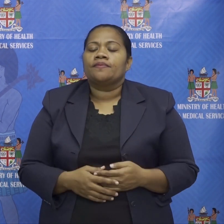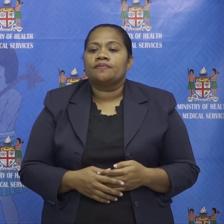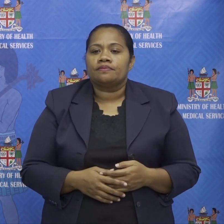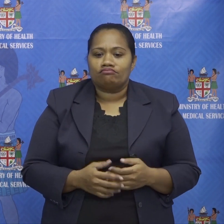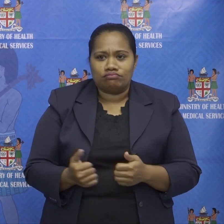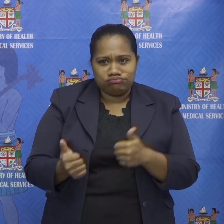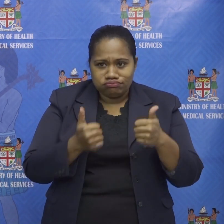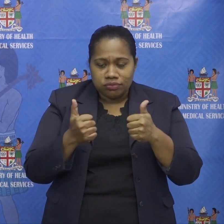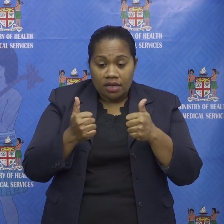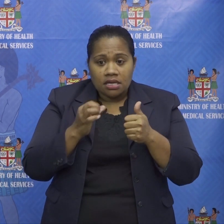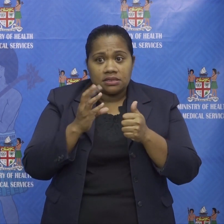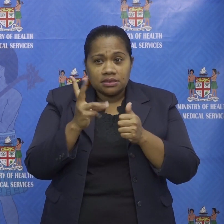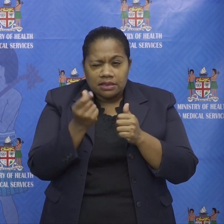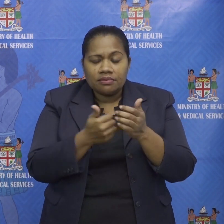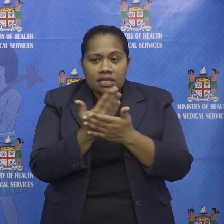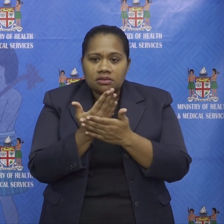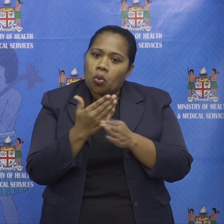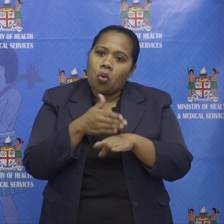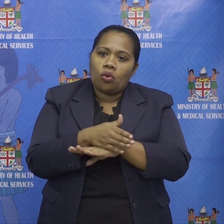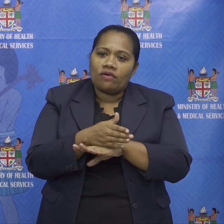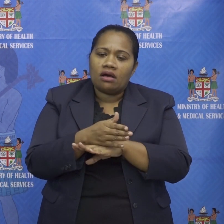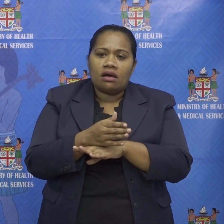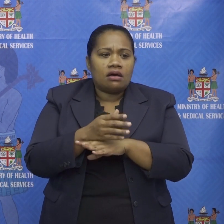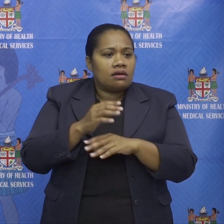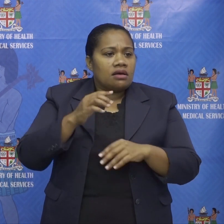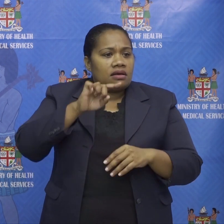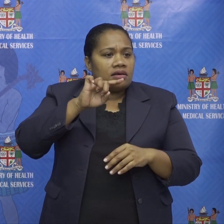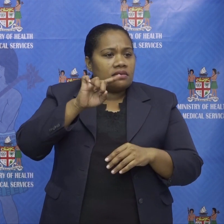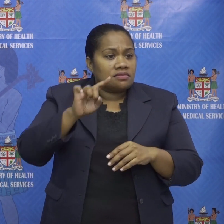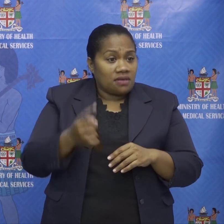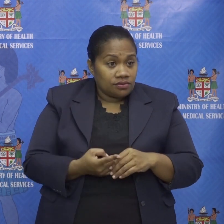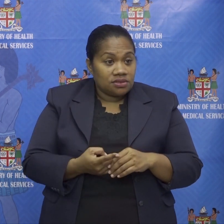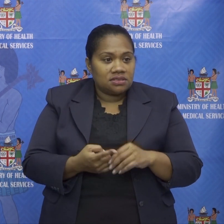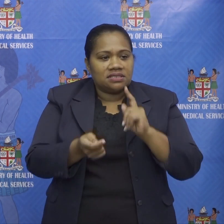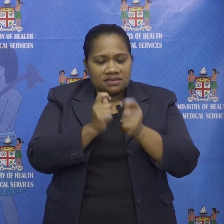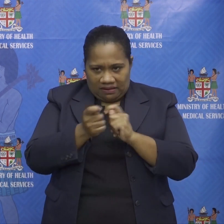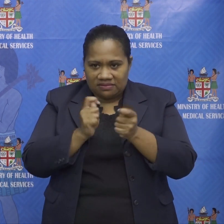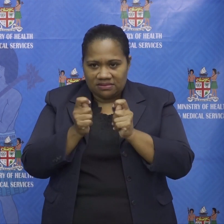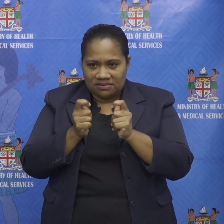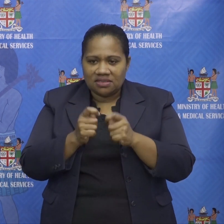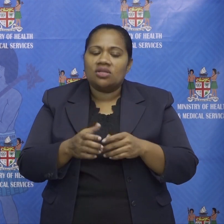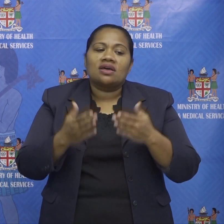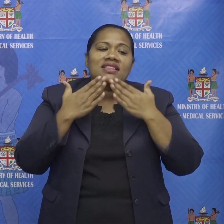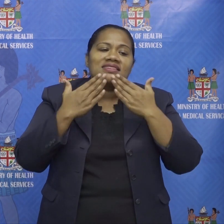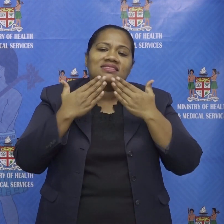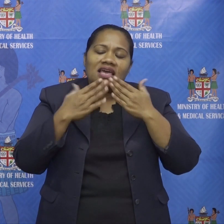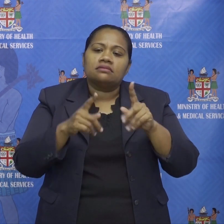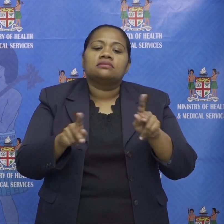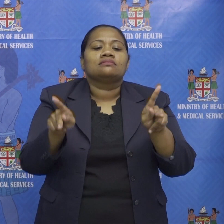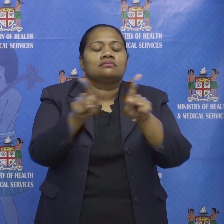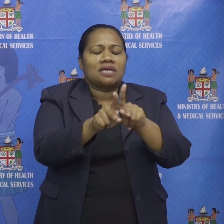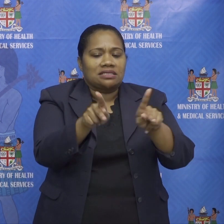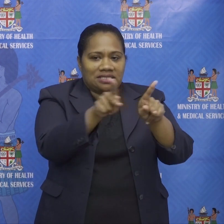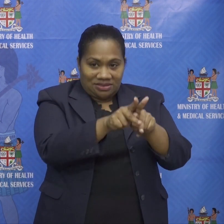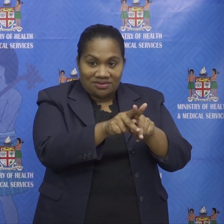some days we test over a thousand samples and that's with existing supplies now thanks to our um partnerships with um